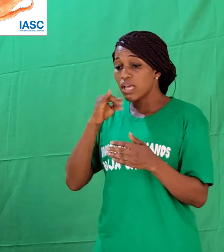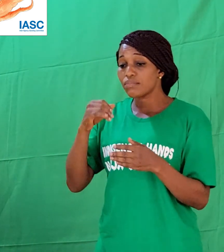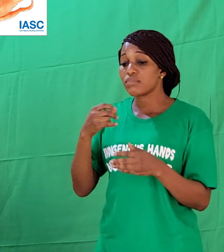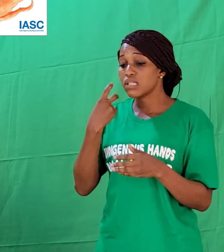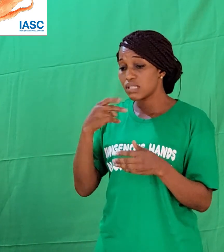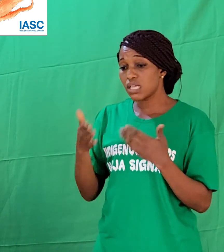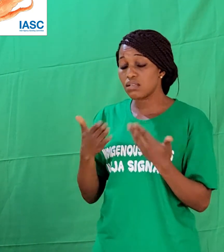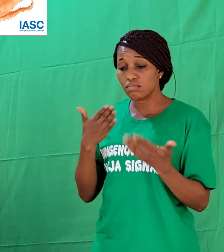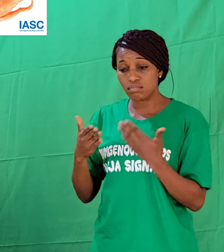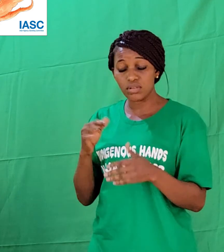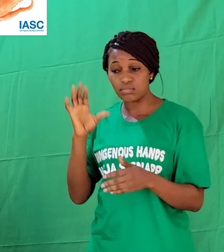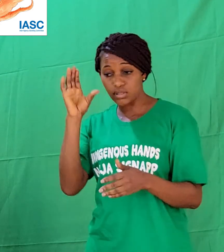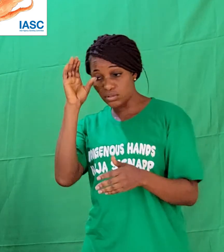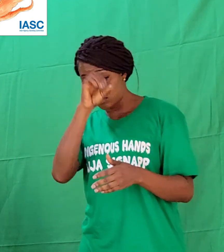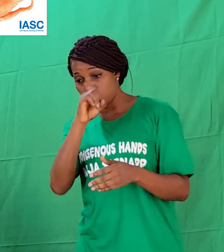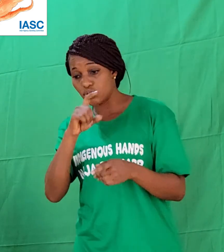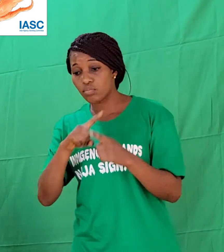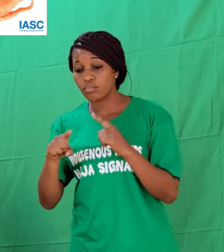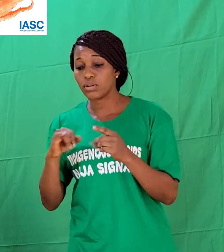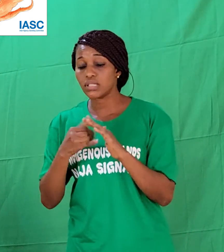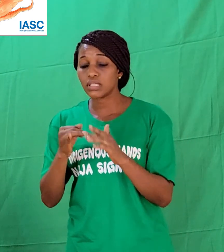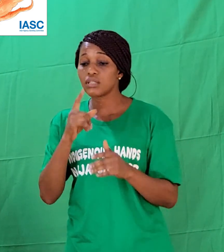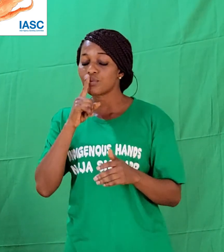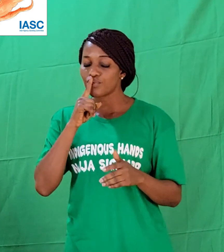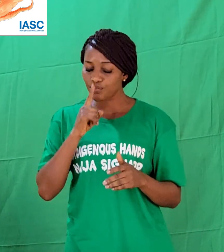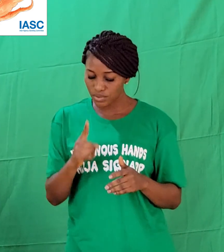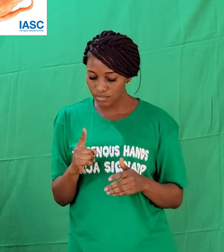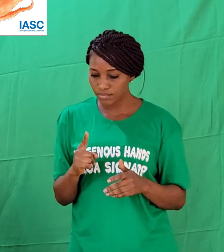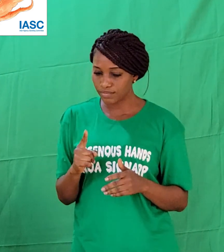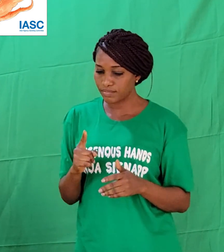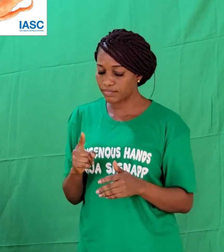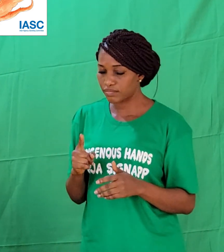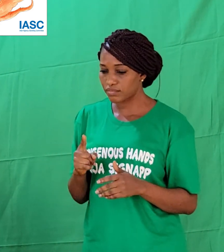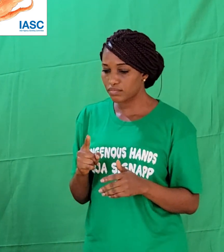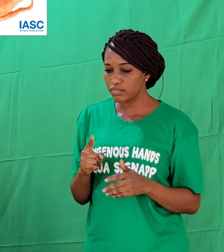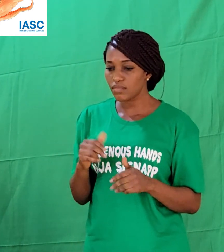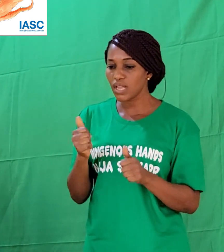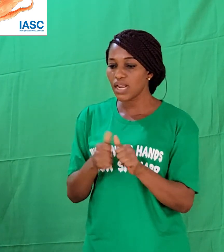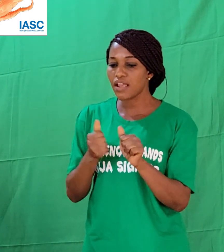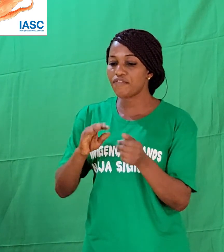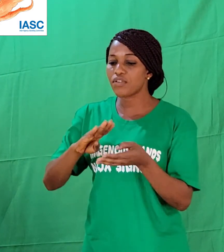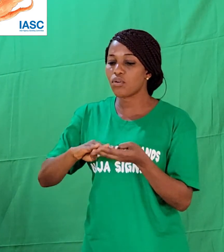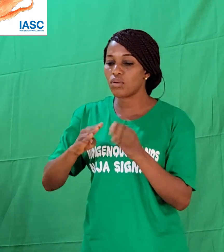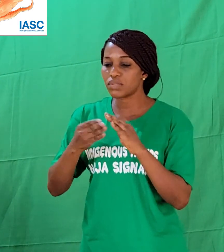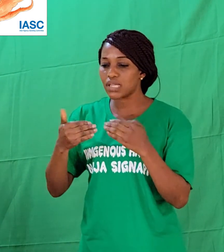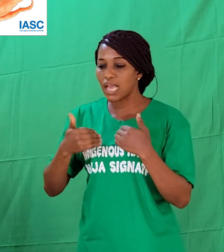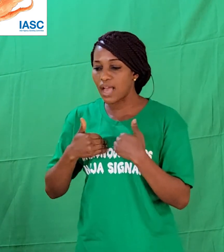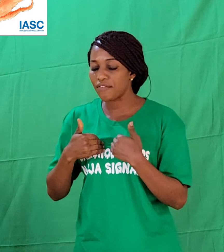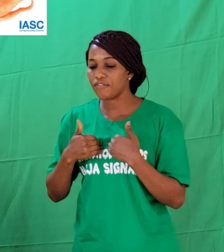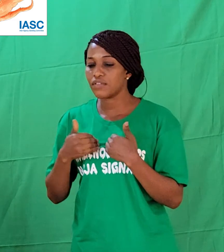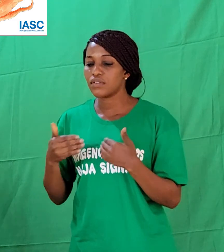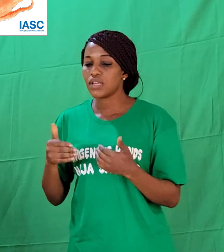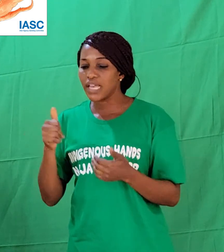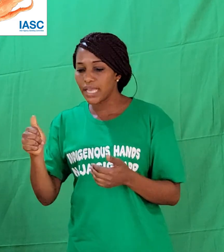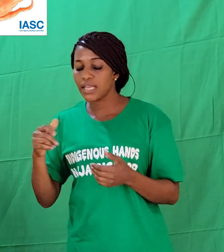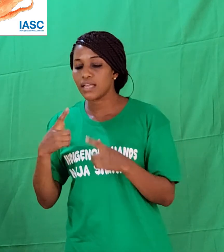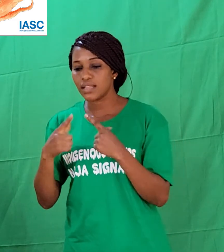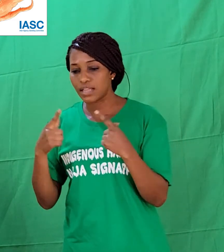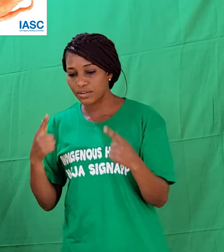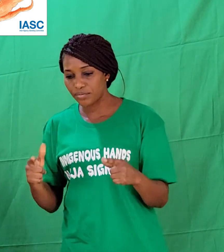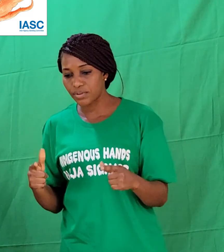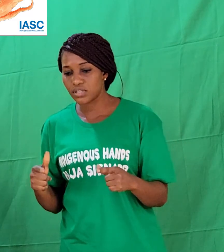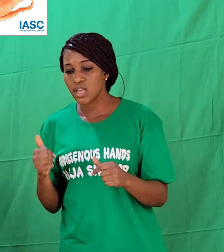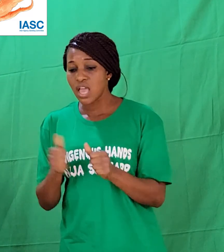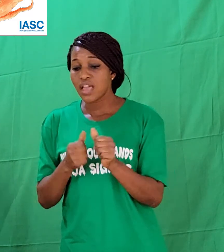as real as it is. Every community has a language. Every person